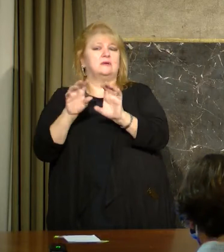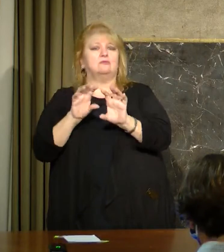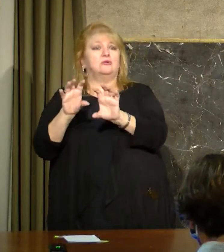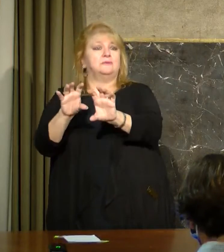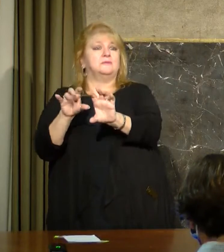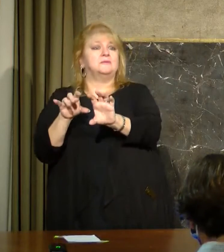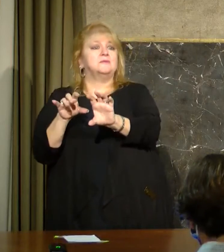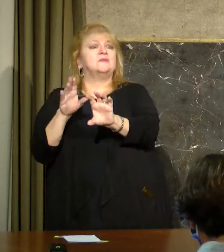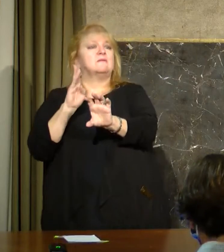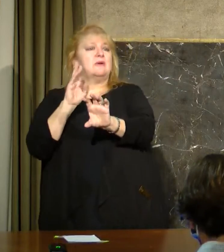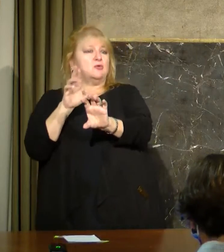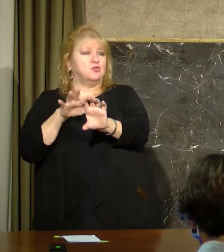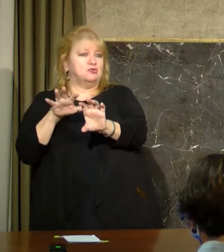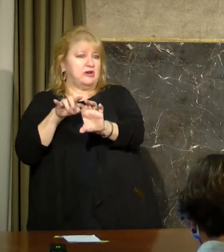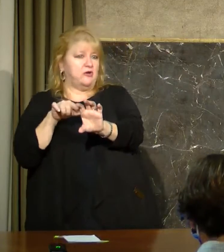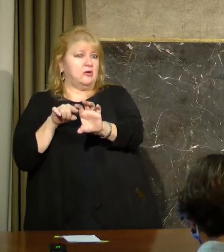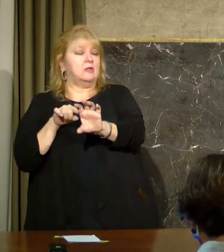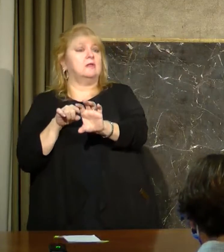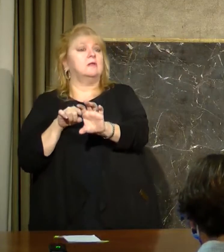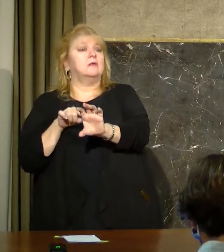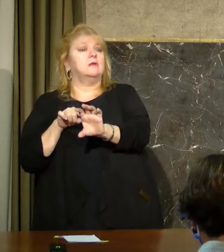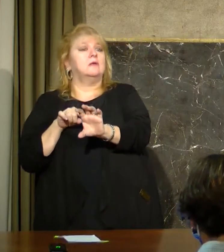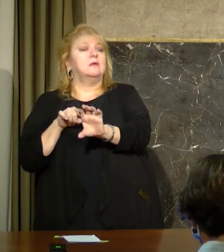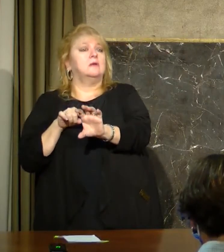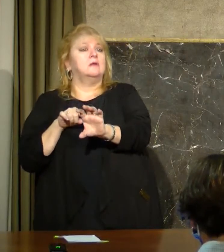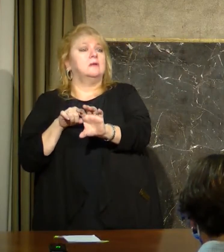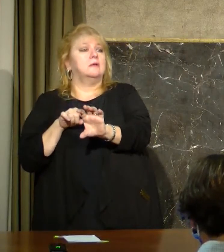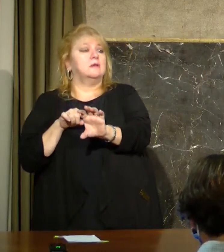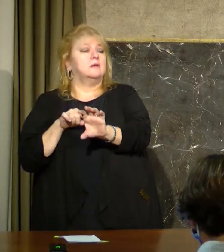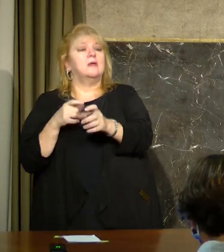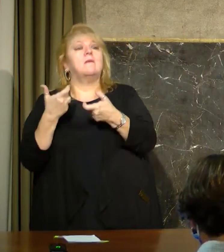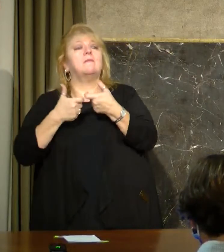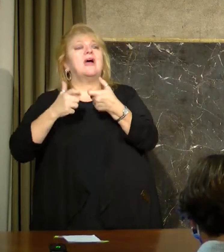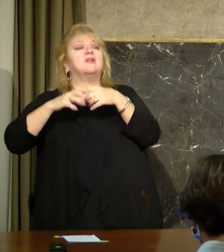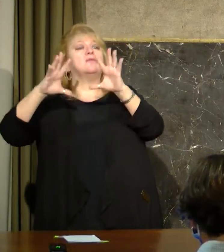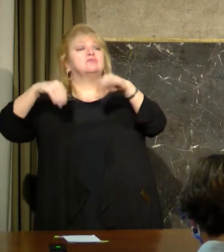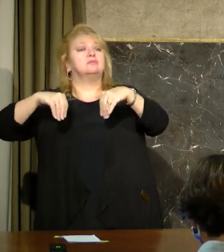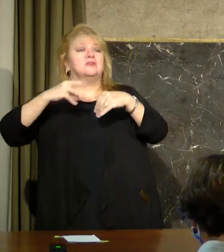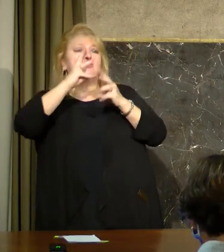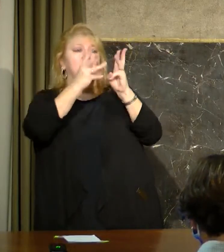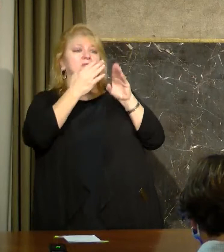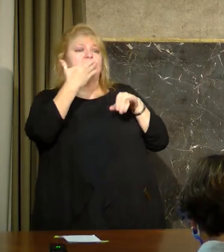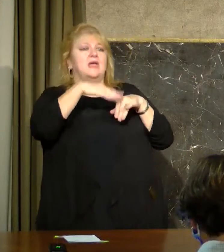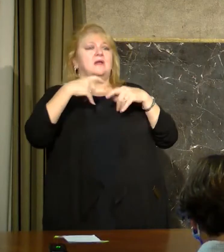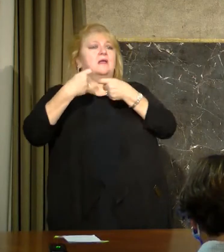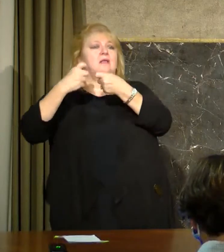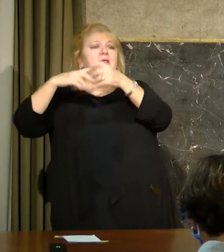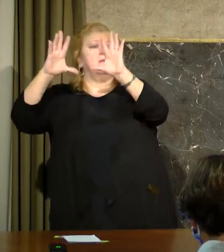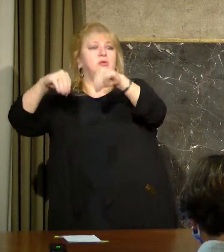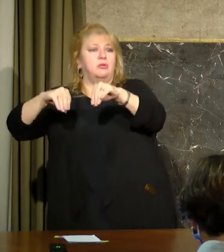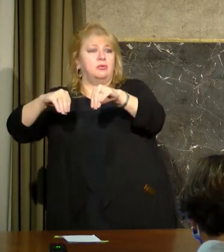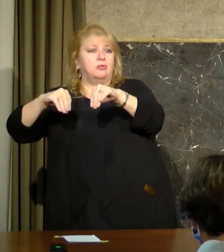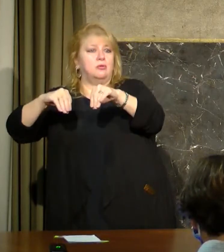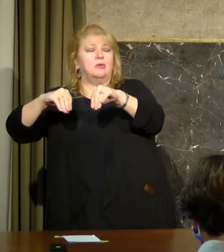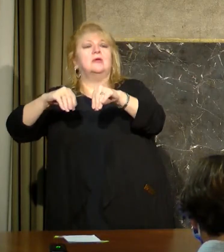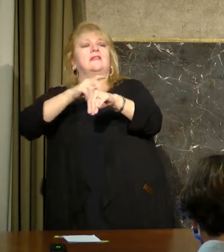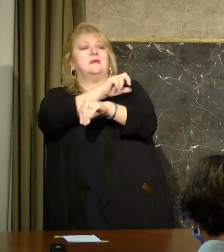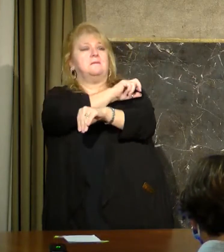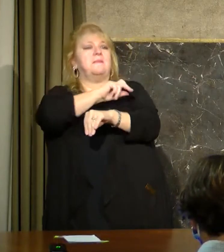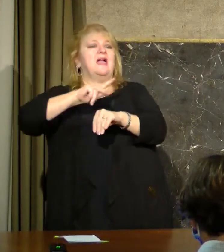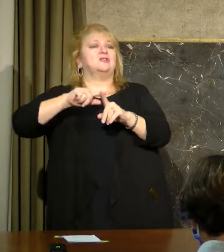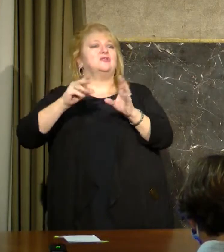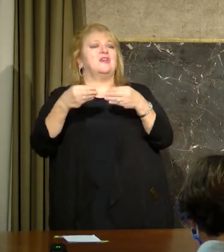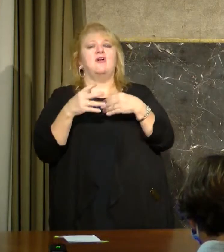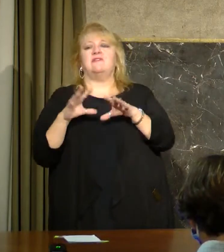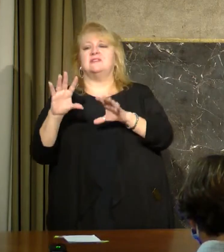in the Baton Rouge area. And because of the weather events, there was a power outage, and it wasn't recognized until folks came back into the office. And so